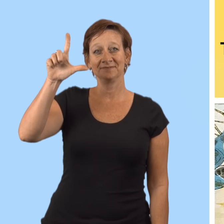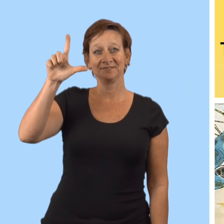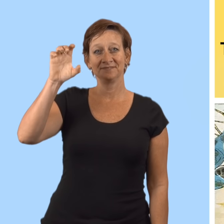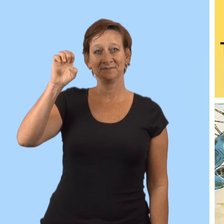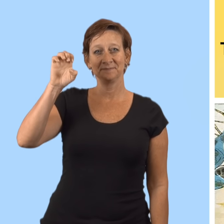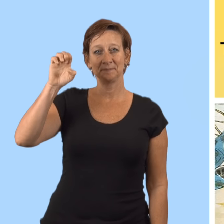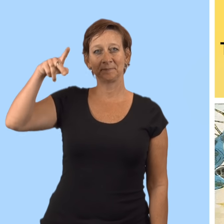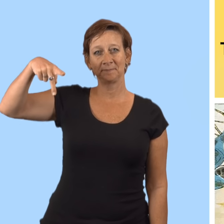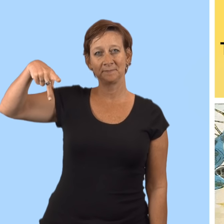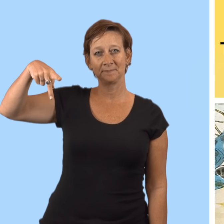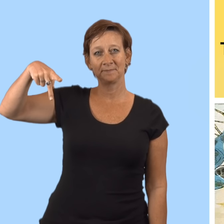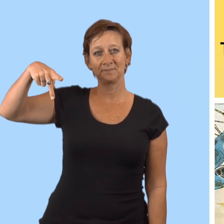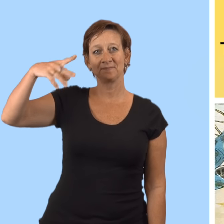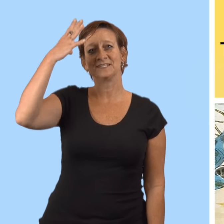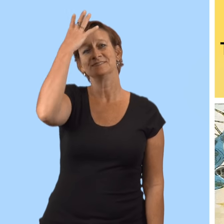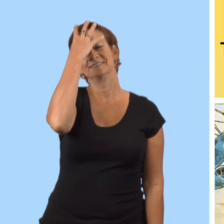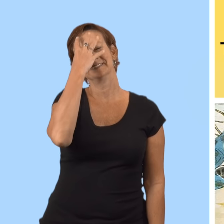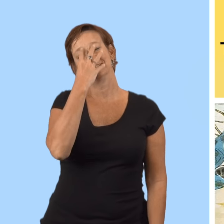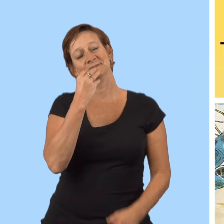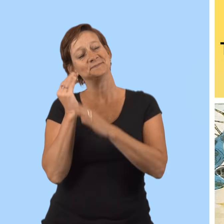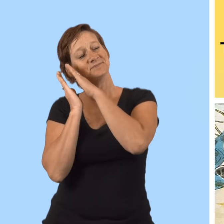sleep, sleep